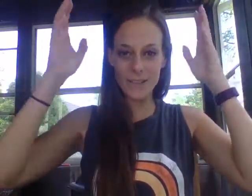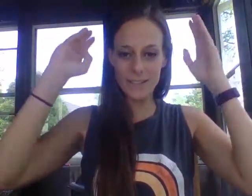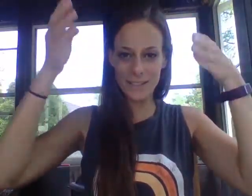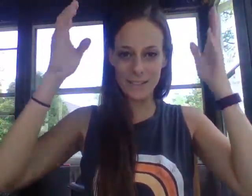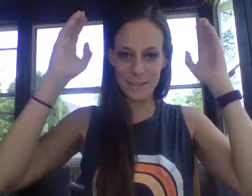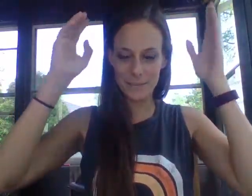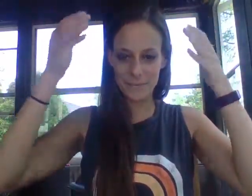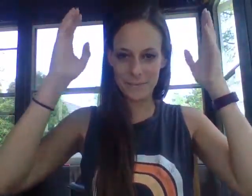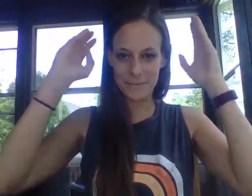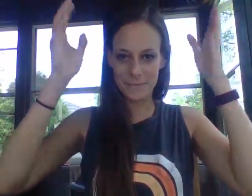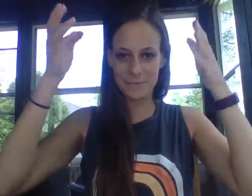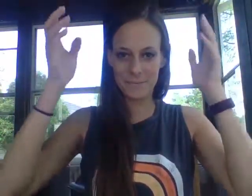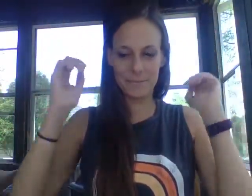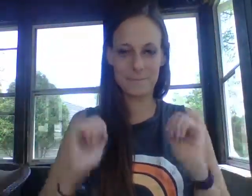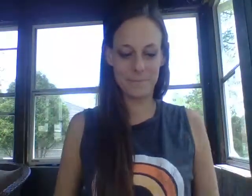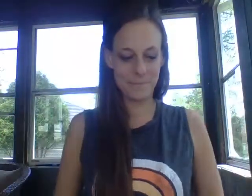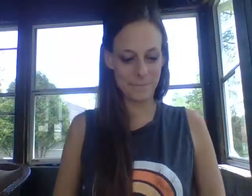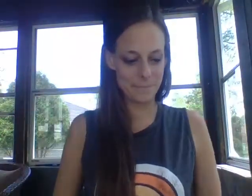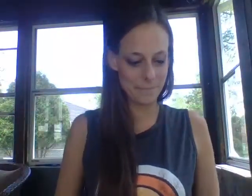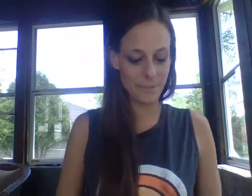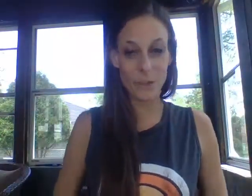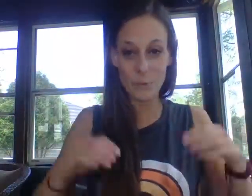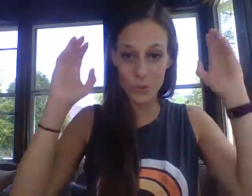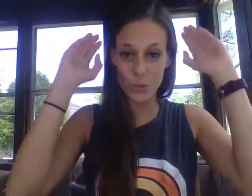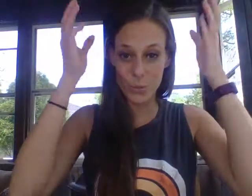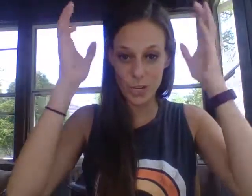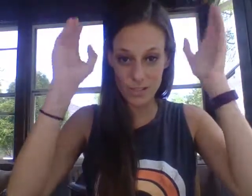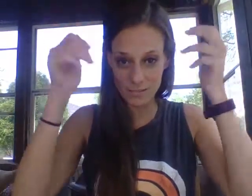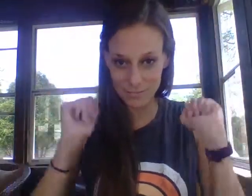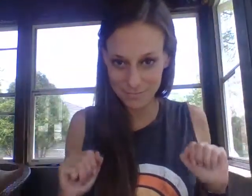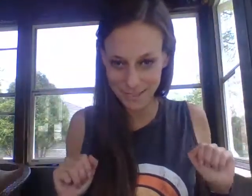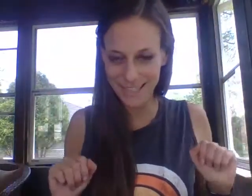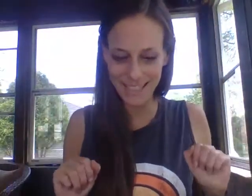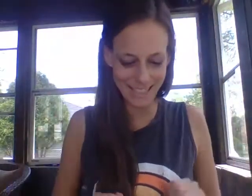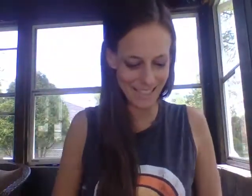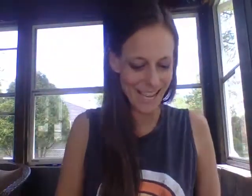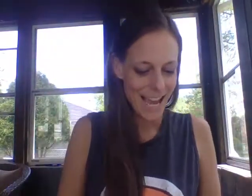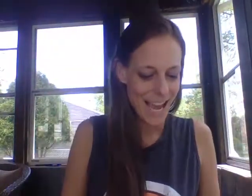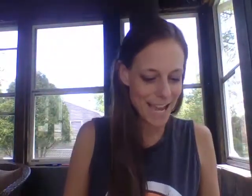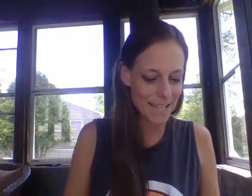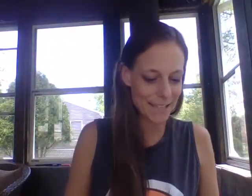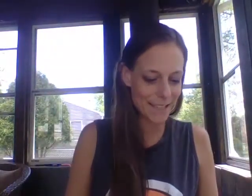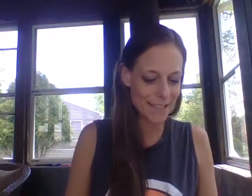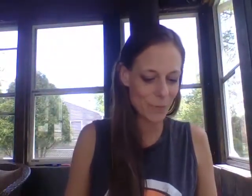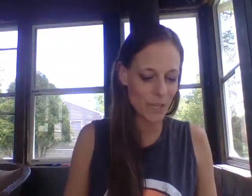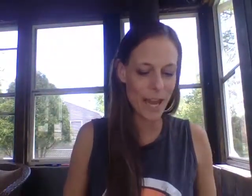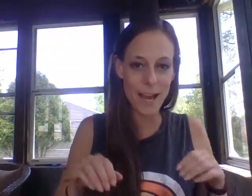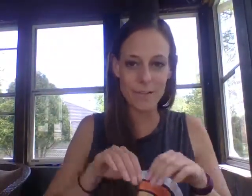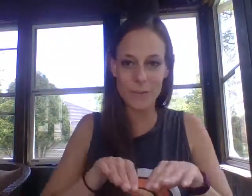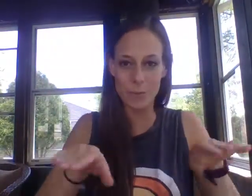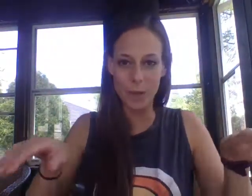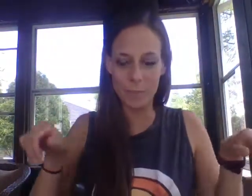you're only supposed to do it twice and we have swim